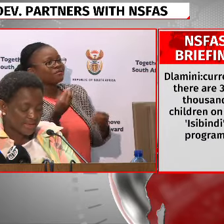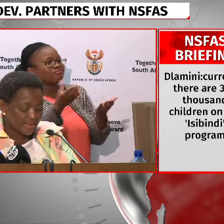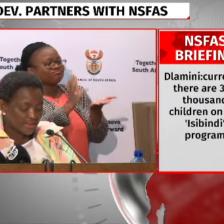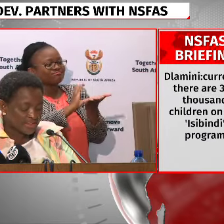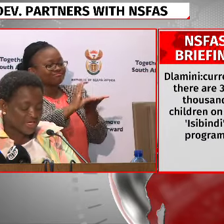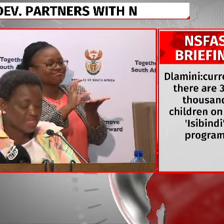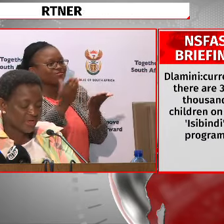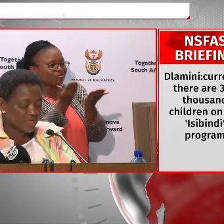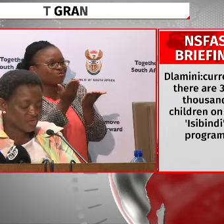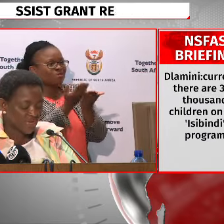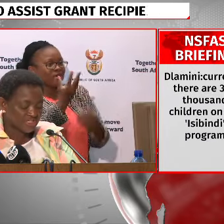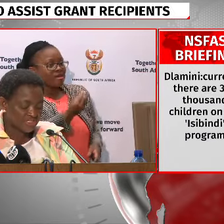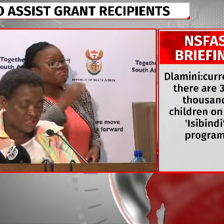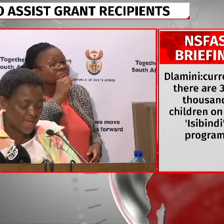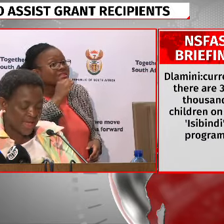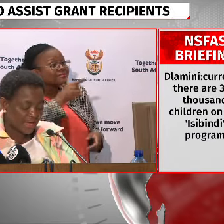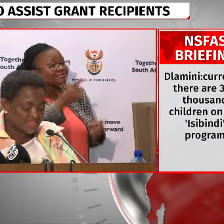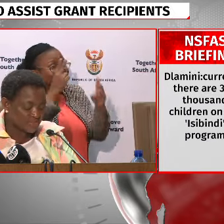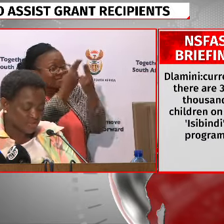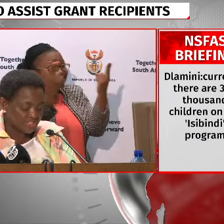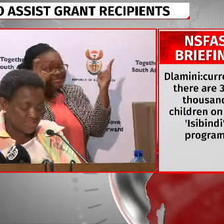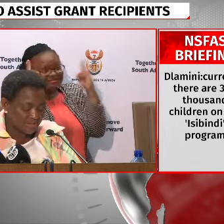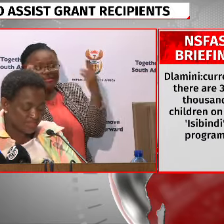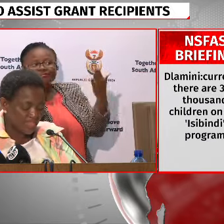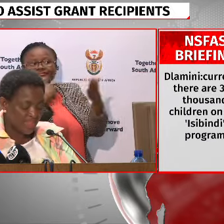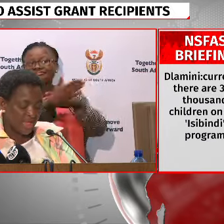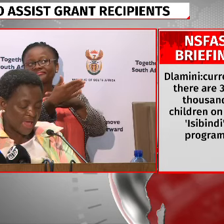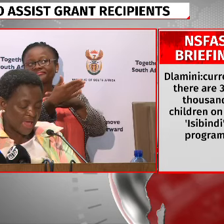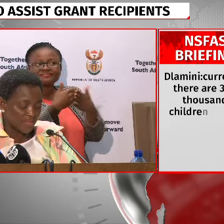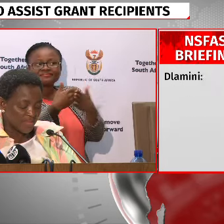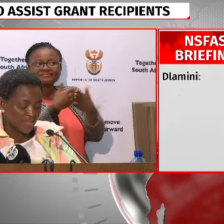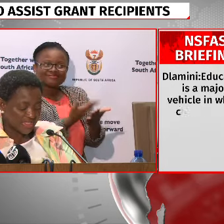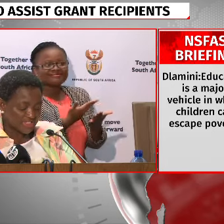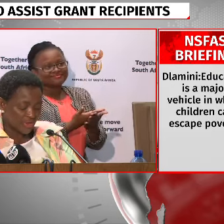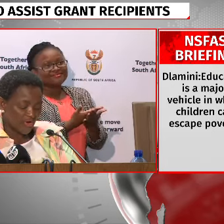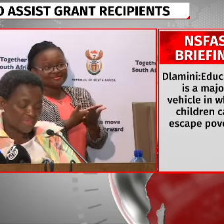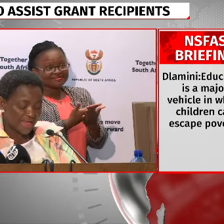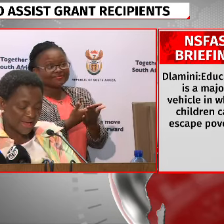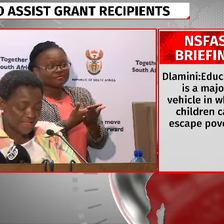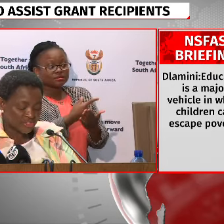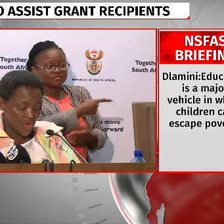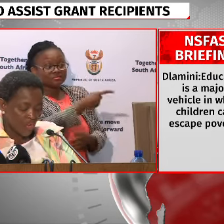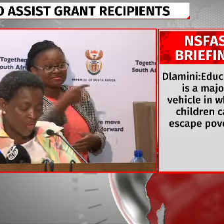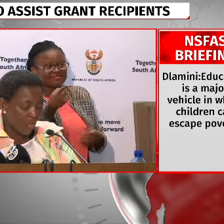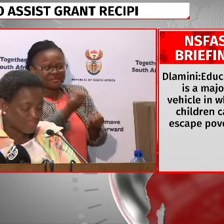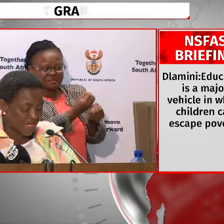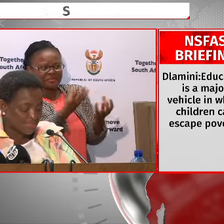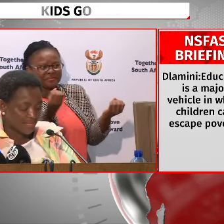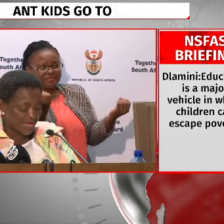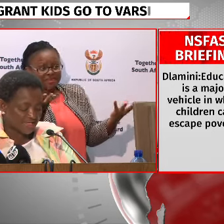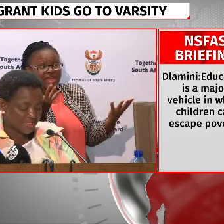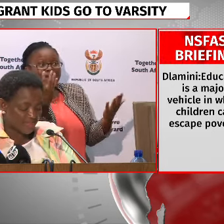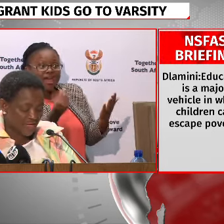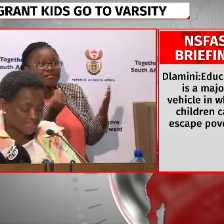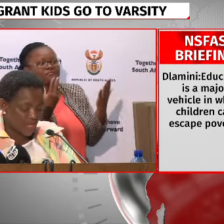tertiary education institution. The majority of the learners who obtained